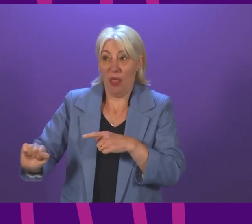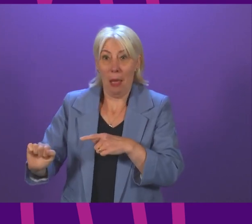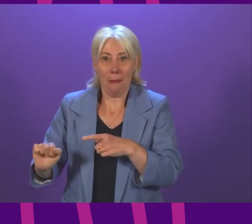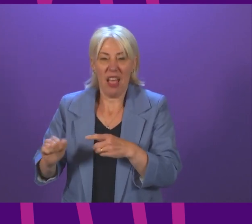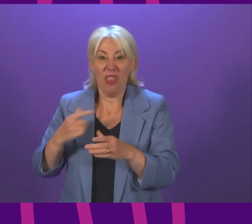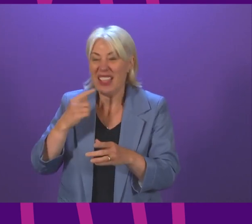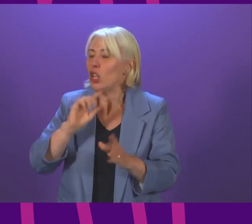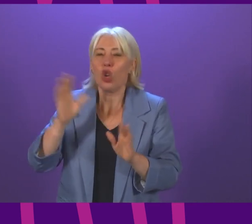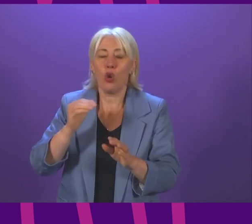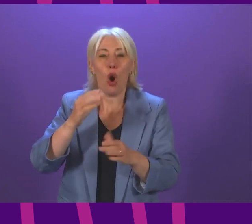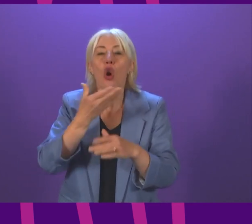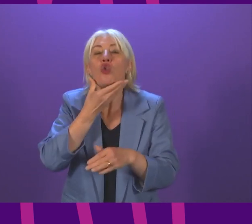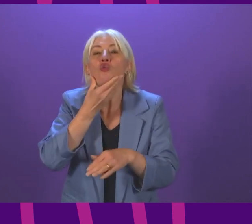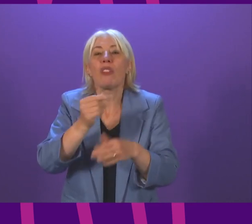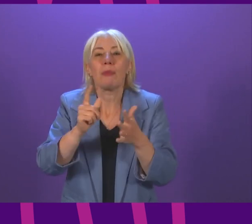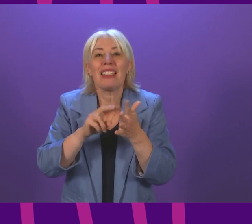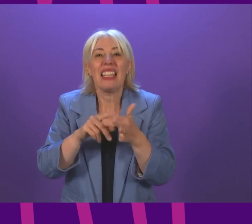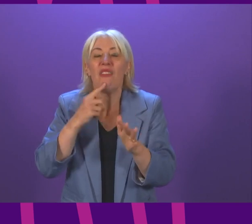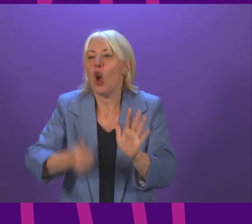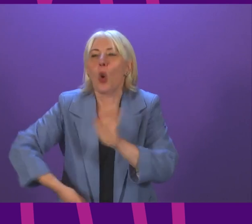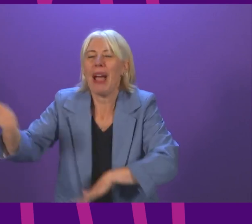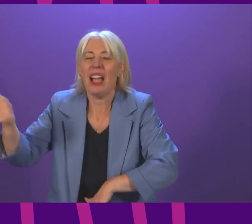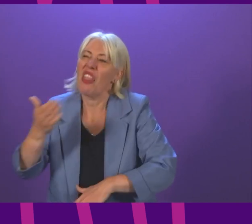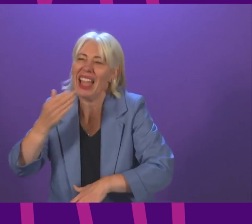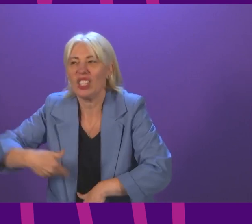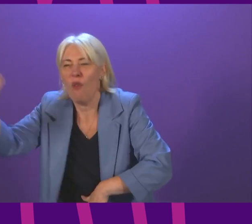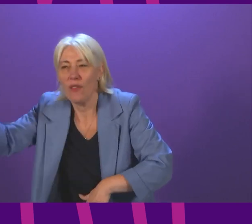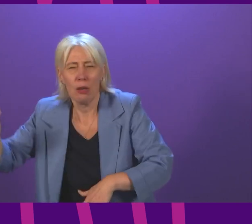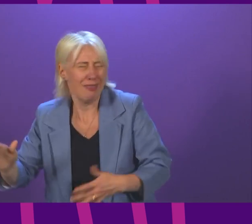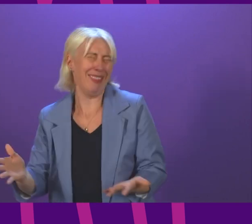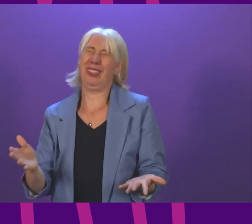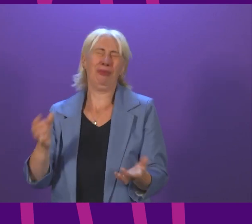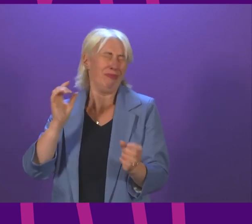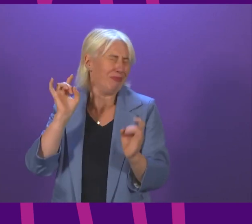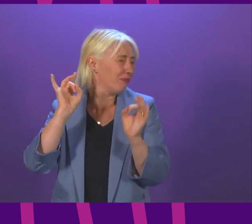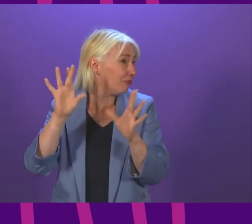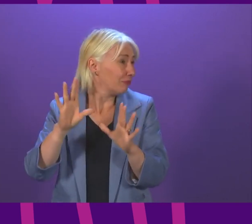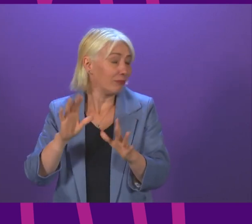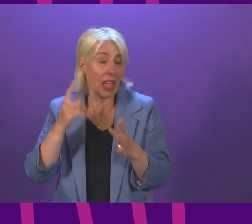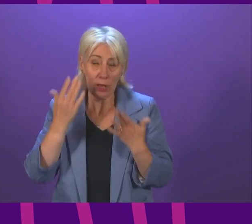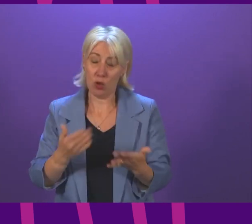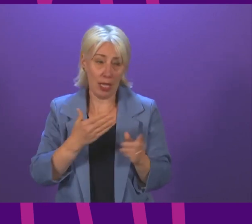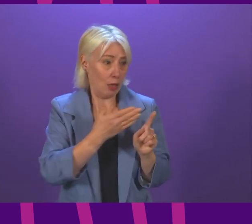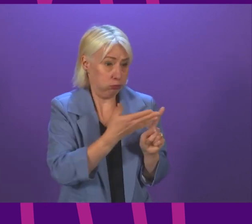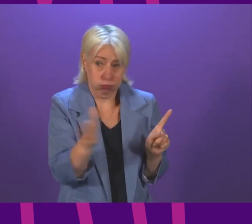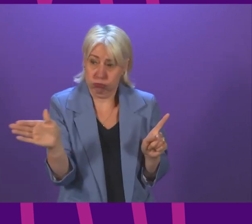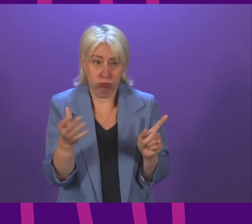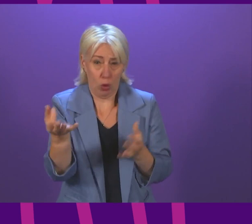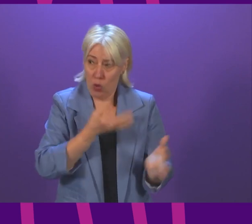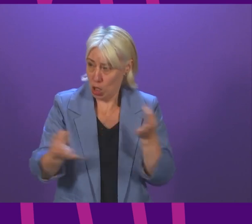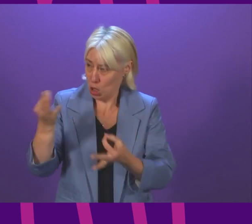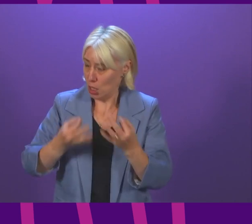again on Christmas Eve is absolutely disgraceful and I think we've heard across a range of issues today the